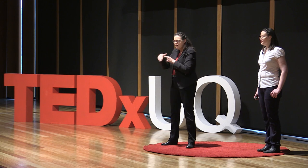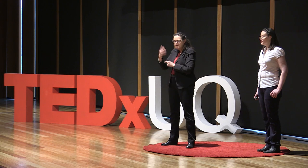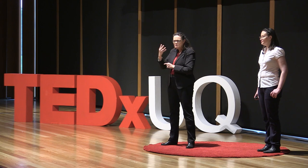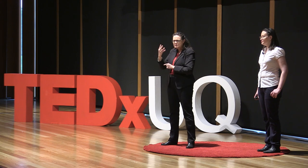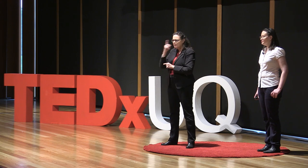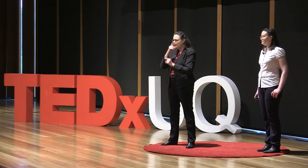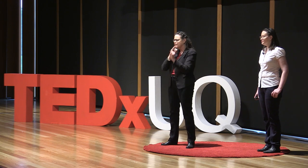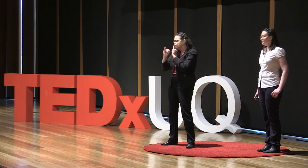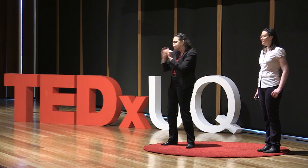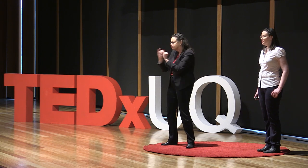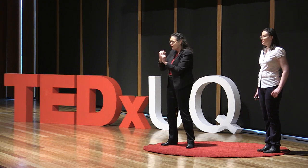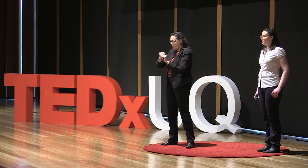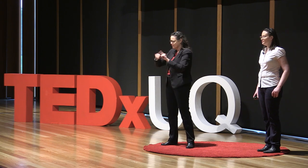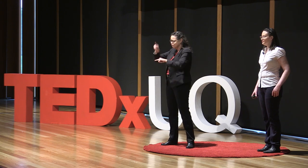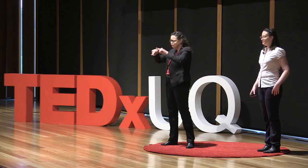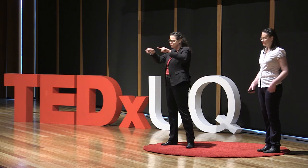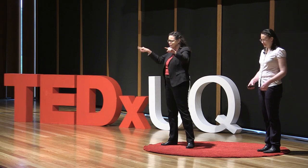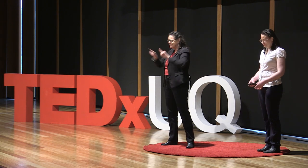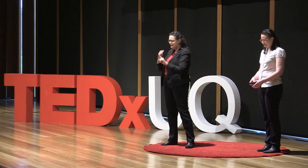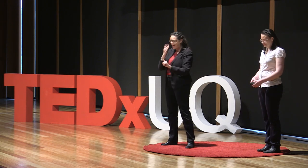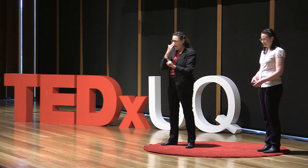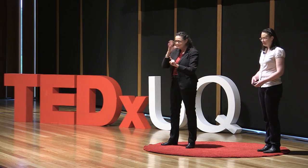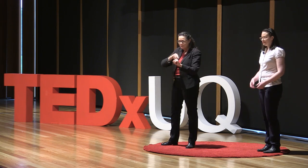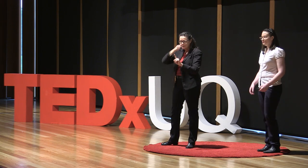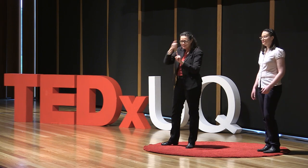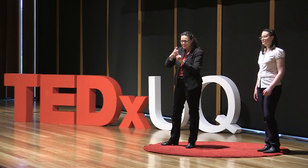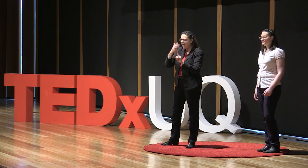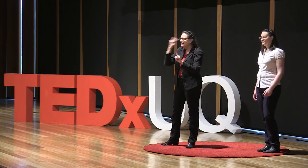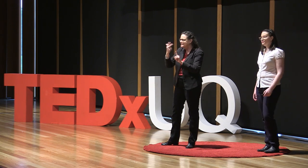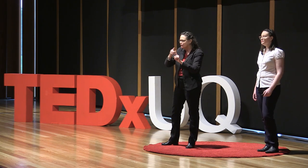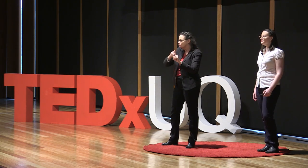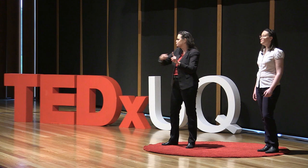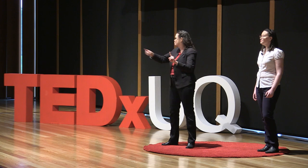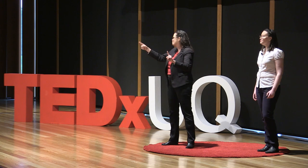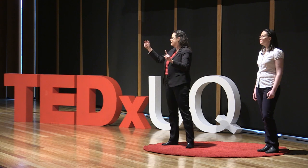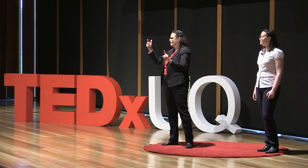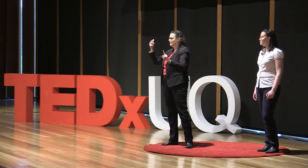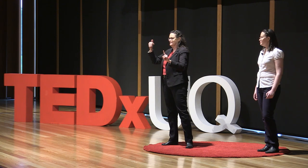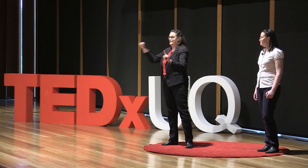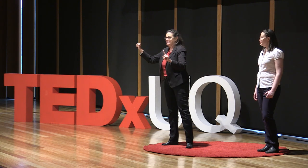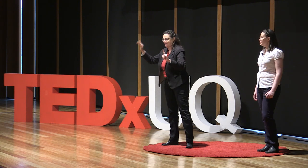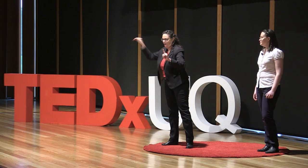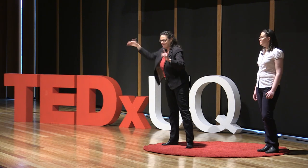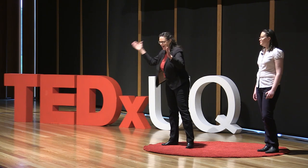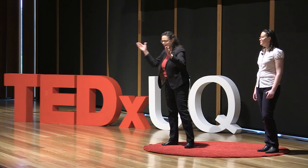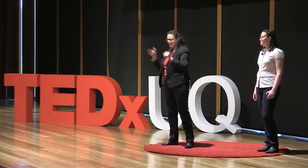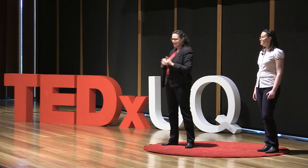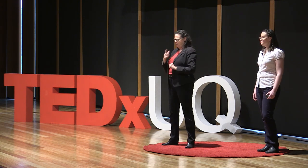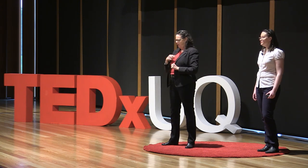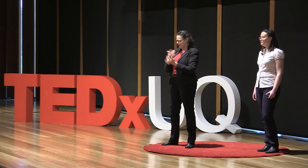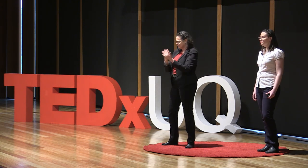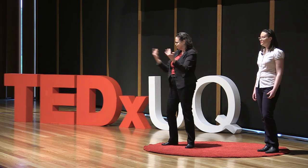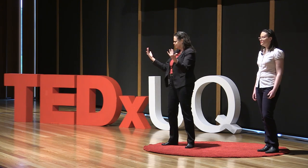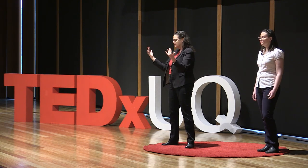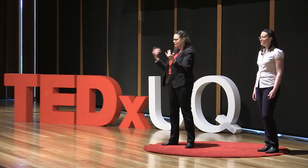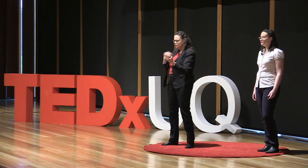We interviewed over 14 different people, deaf people, and they provided a variety of responses. The demographics of